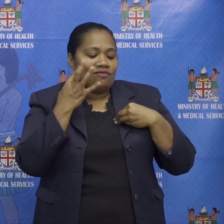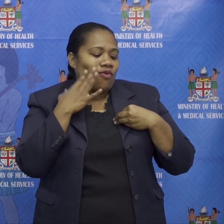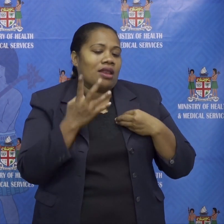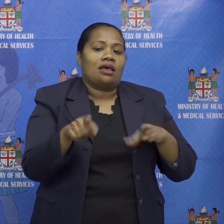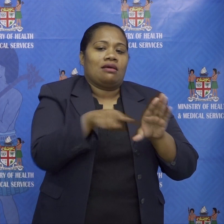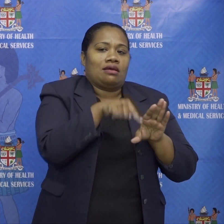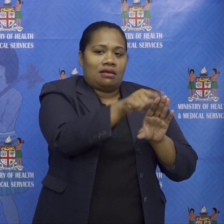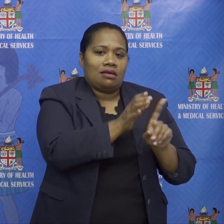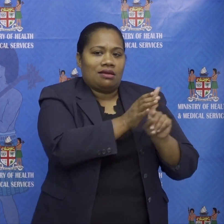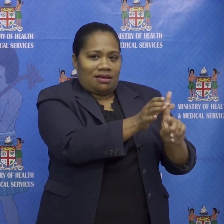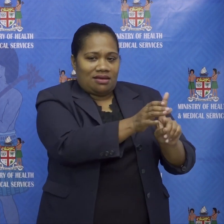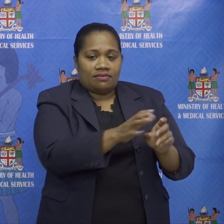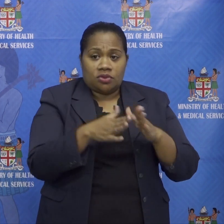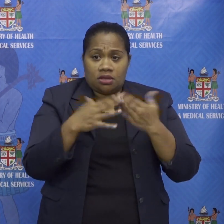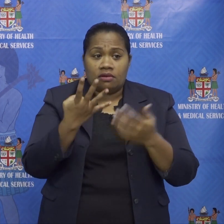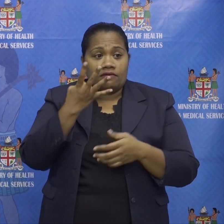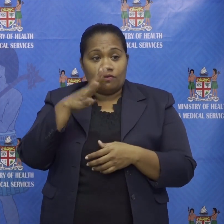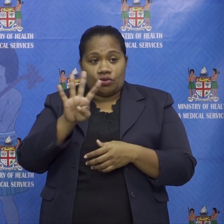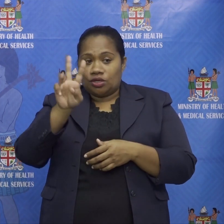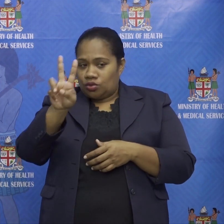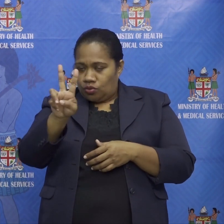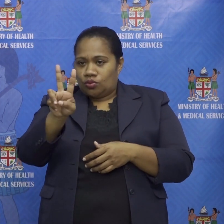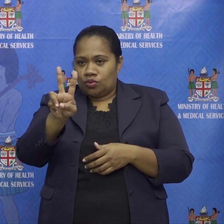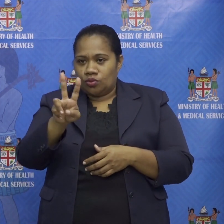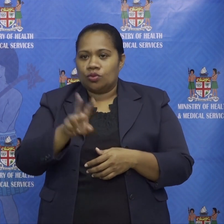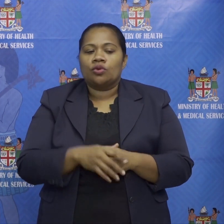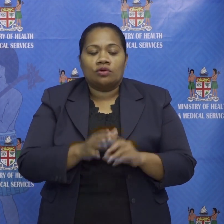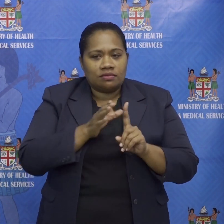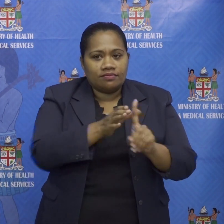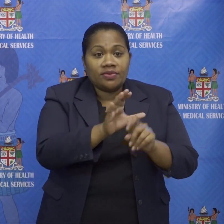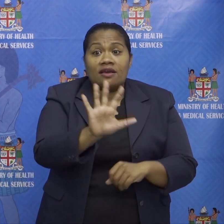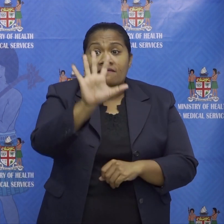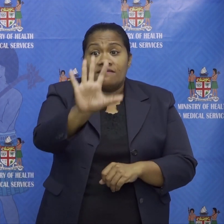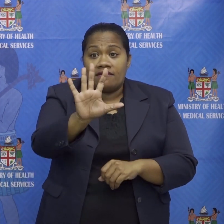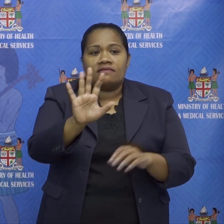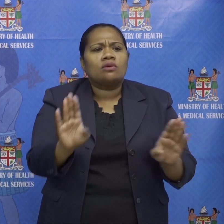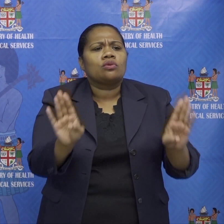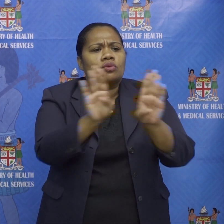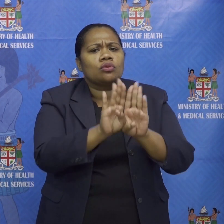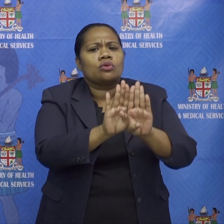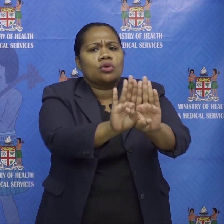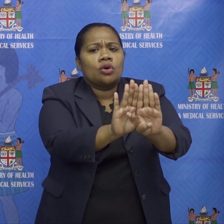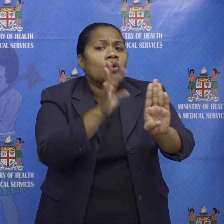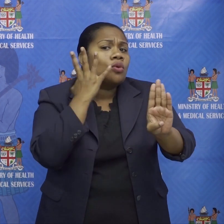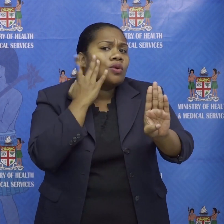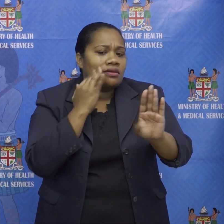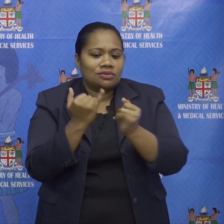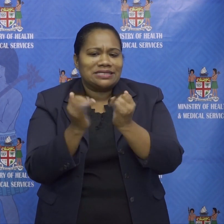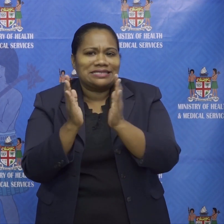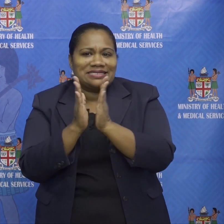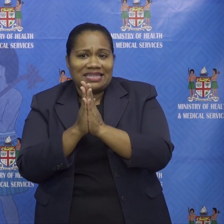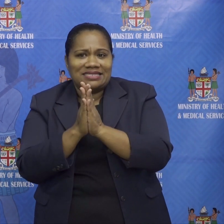cases in isolation five are older border quarantine uh cases announced before sunday april 18th